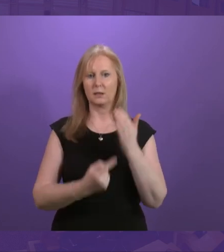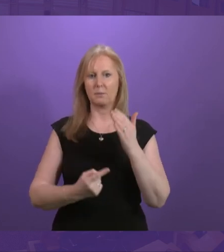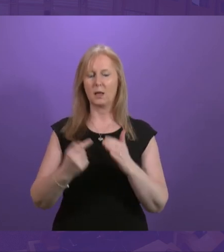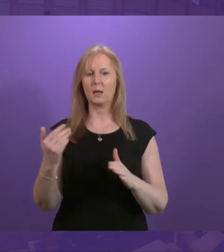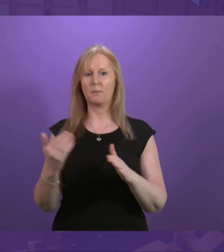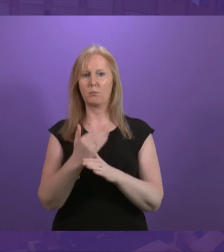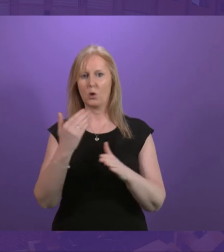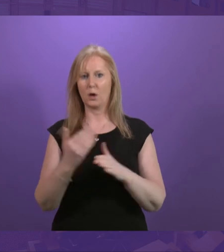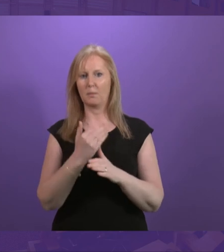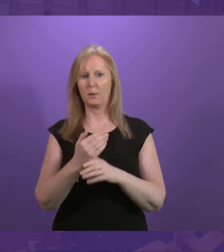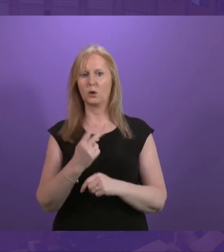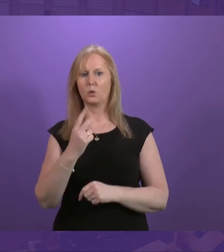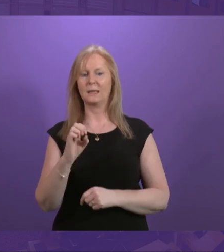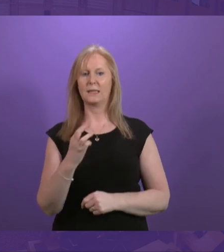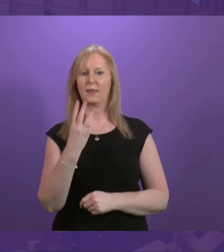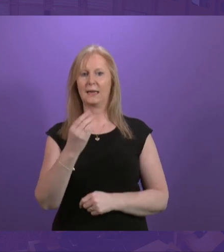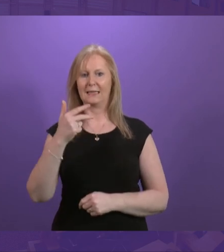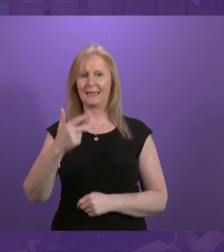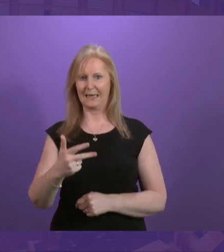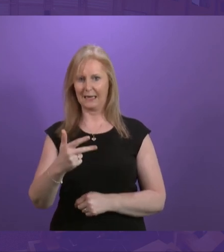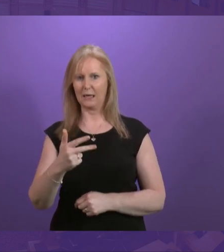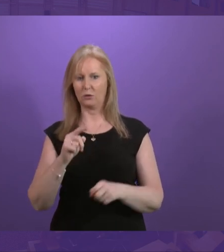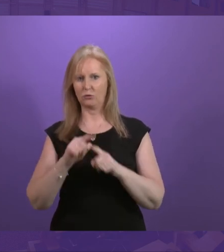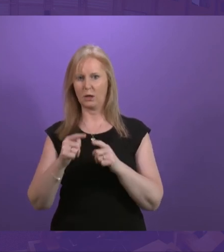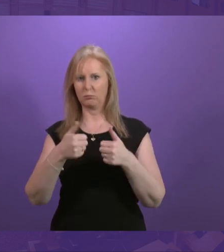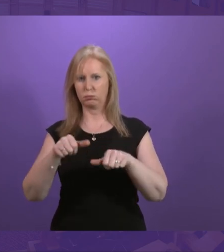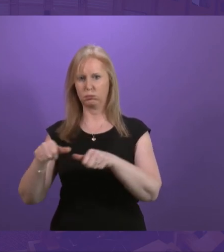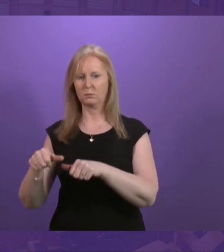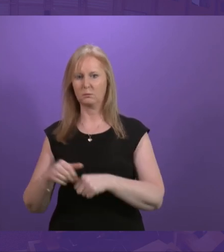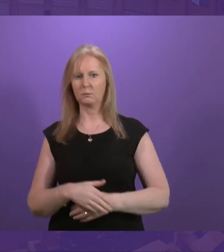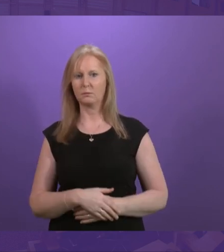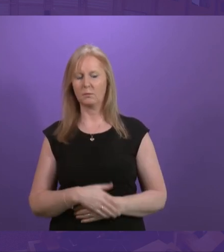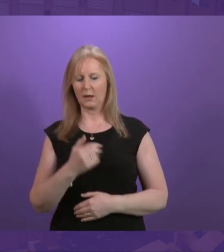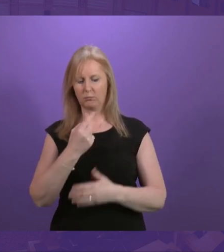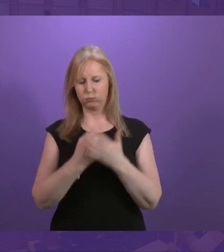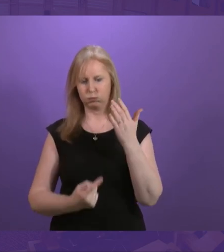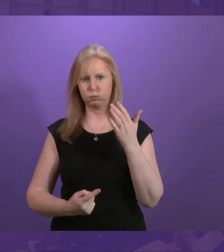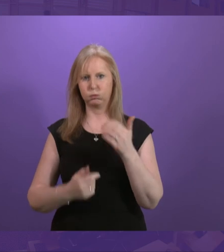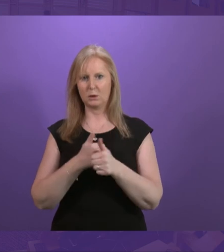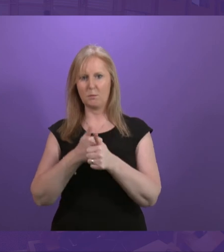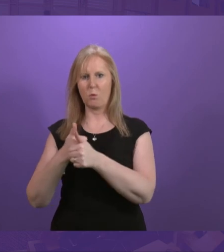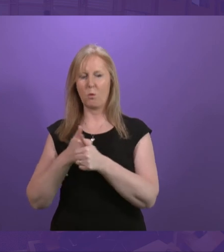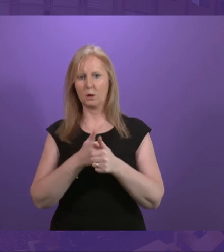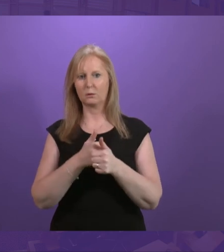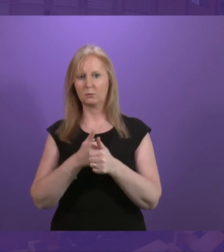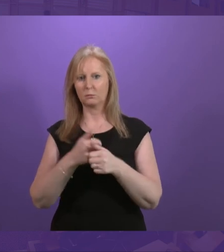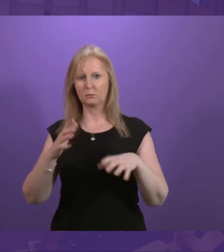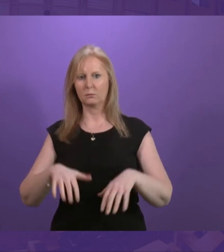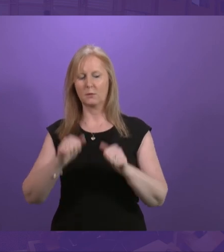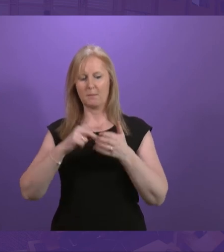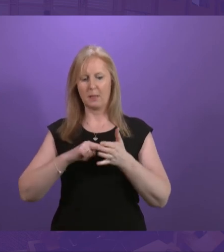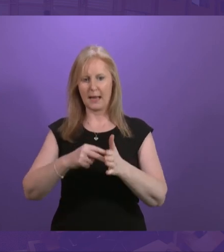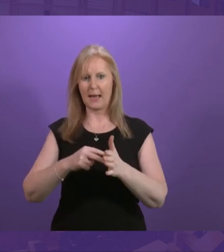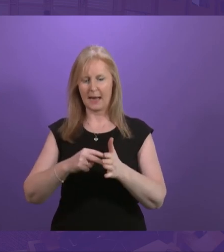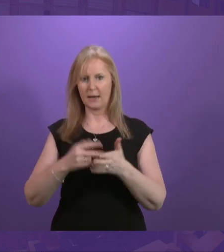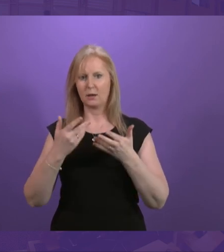gap by 2038 and an initial range of actions to support this implementation of this plan is now underway